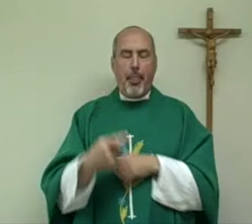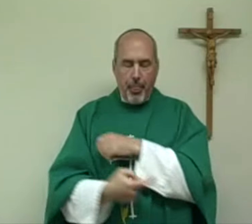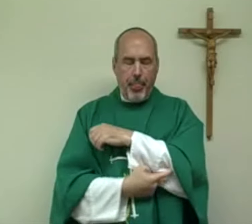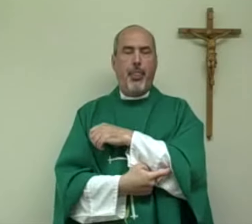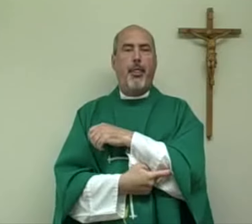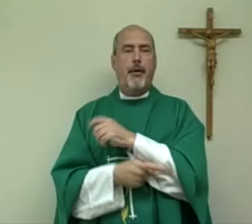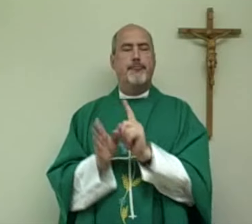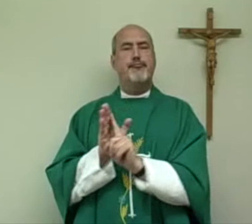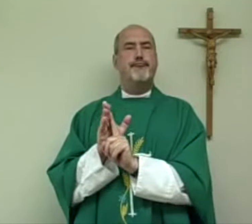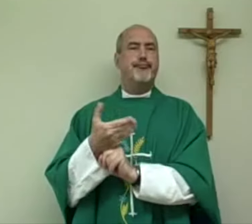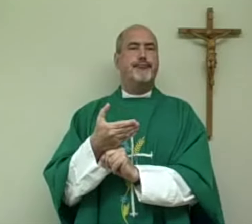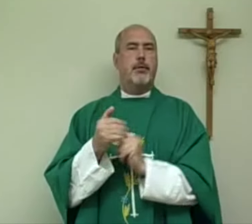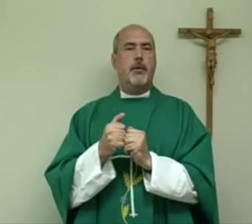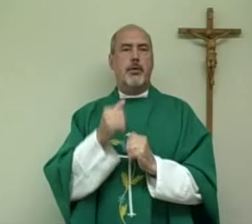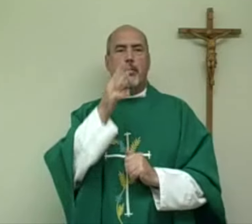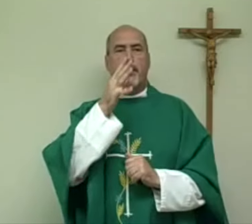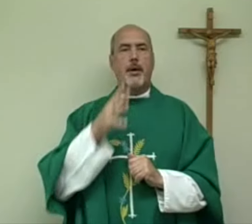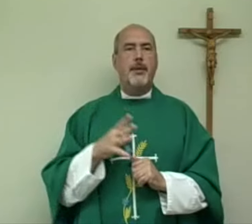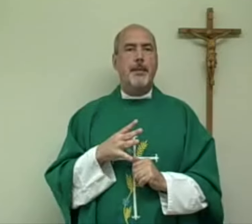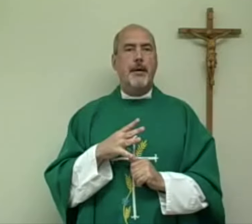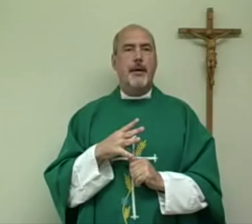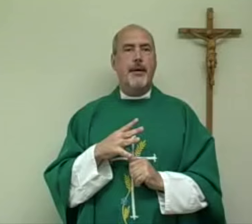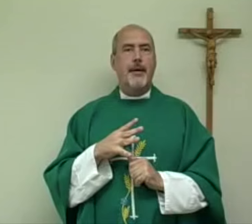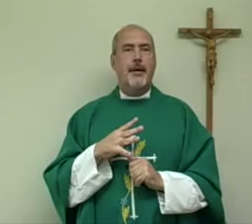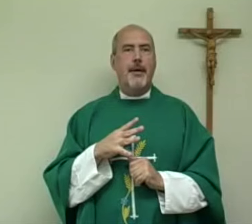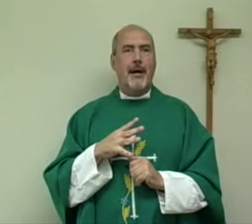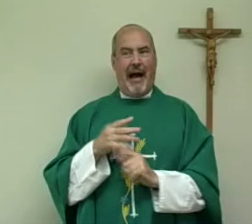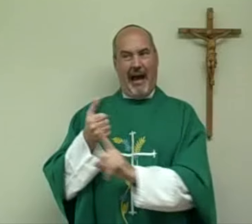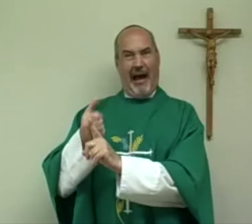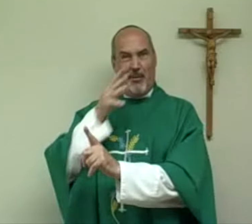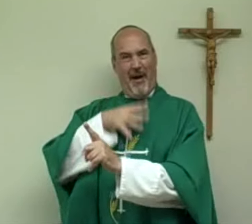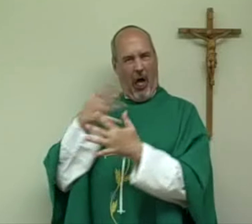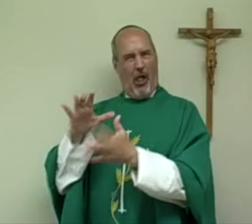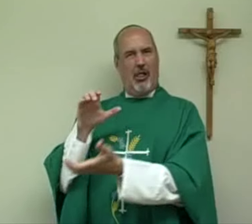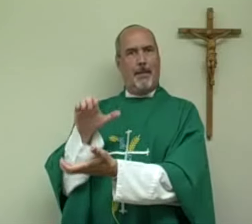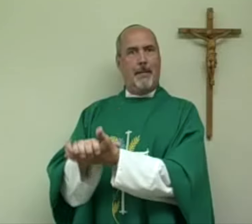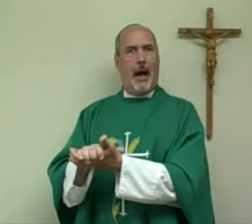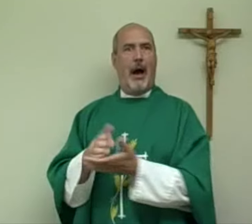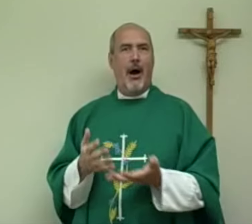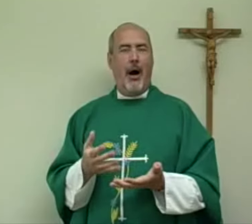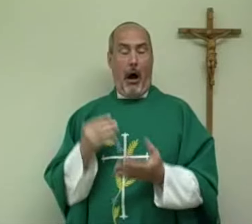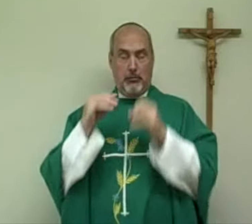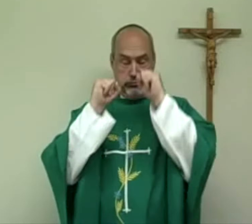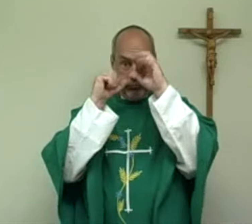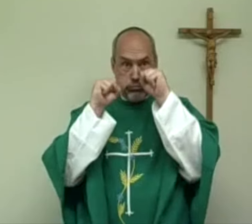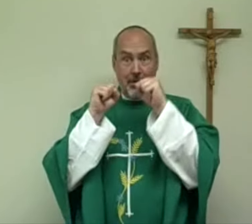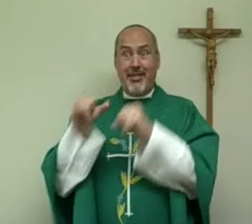Shockingly, King David was tempted by sin, had an affair with a woman who was already married,